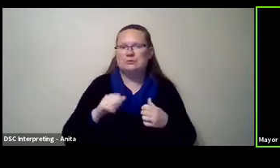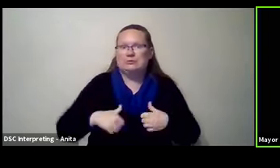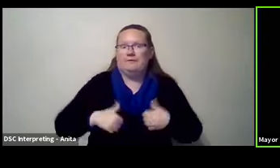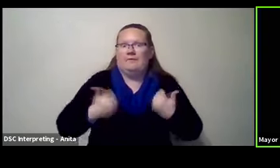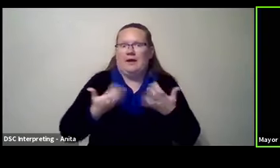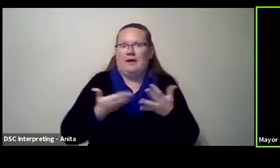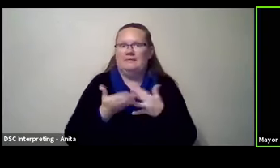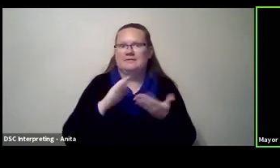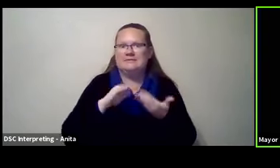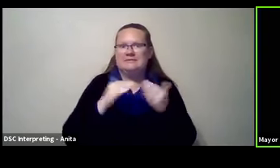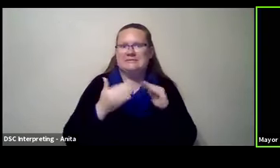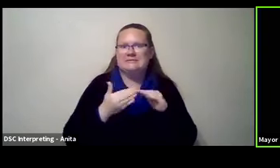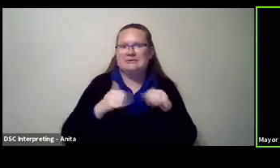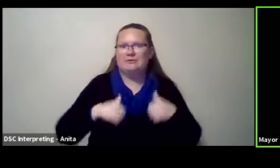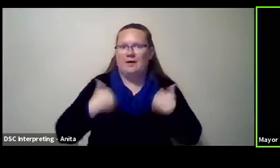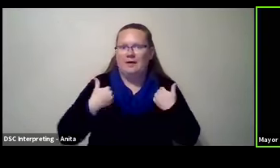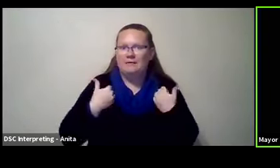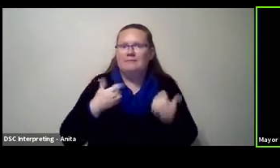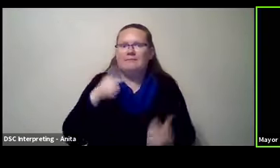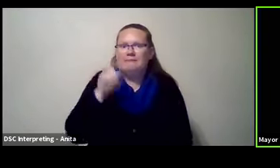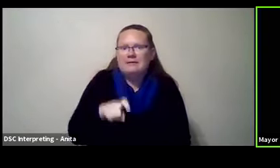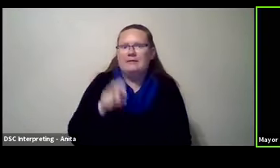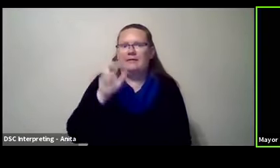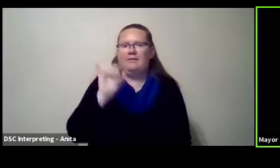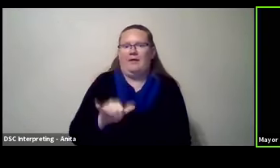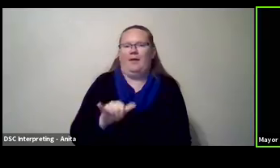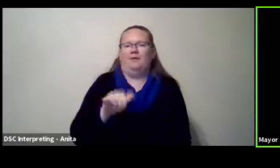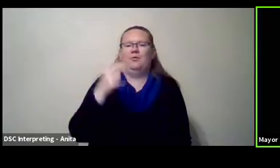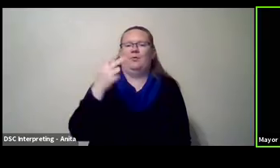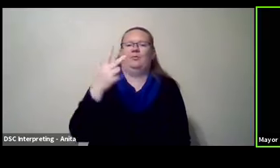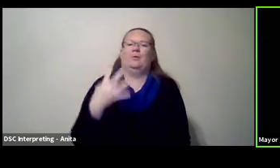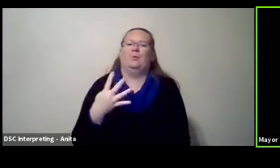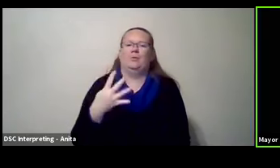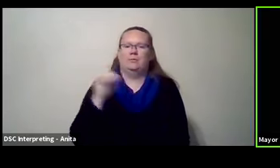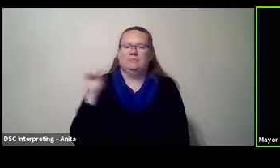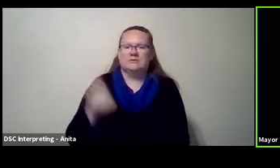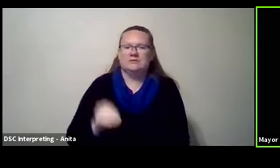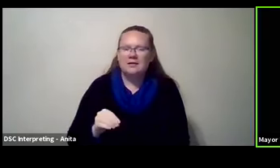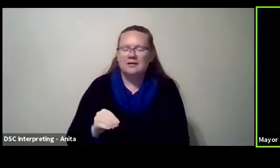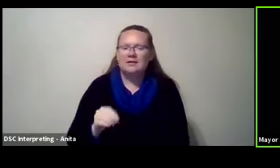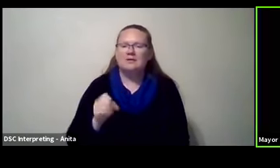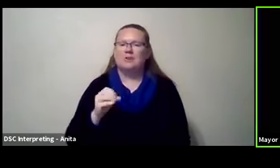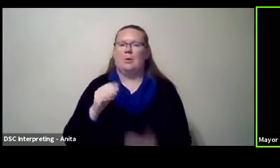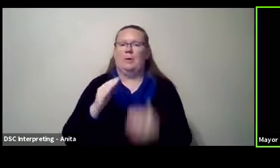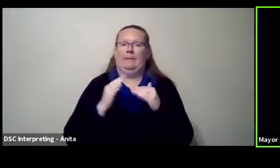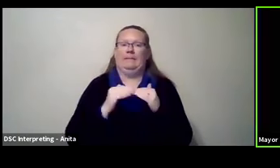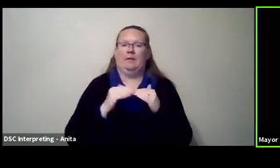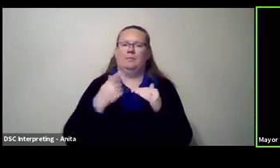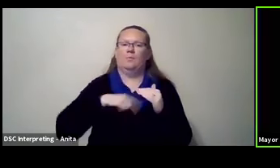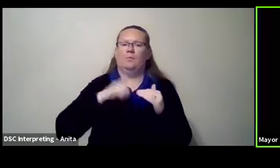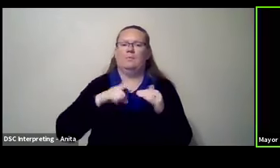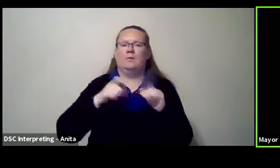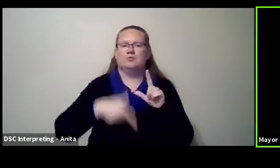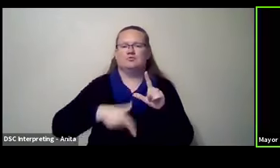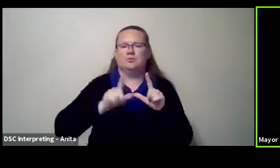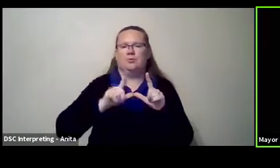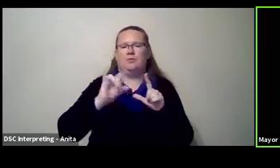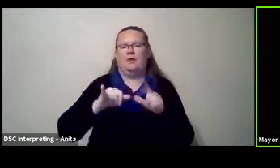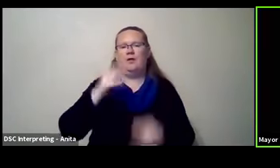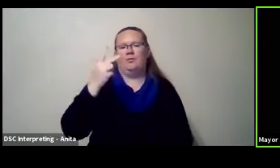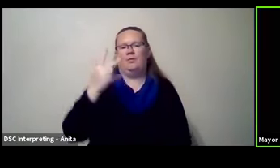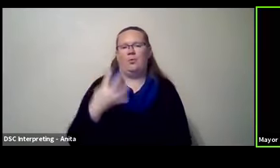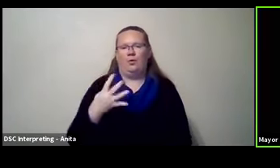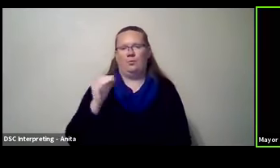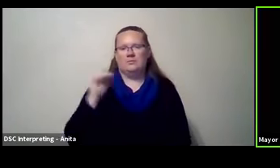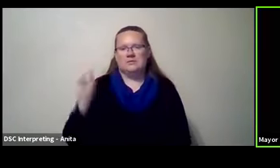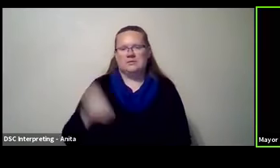how else to say it. So at the very, um, least we're going to need to renew the three quarter percent. And so I think you will